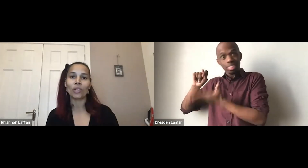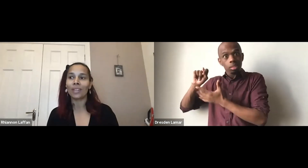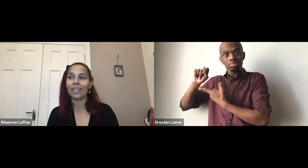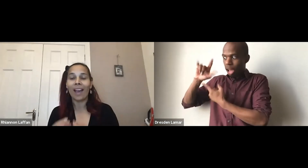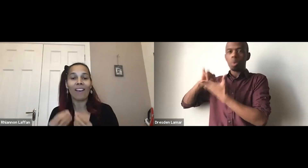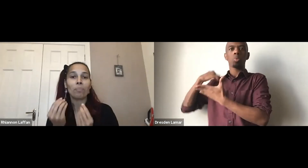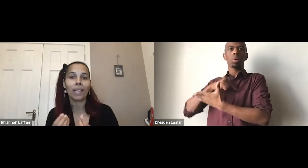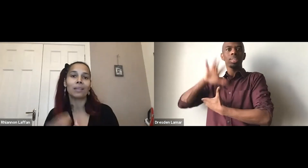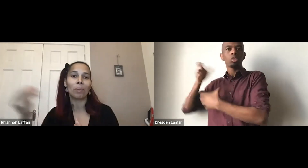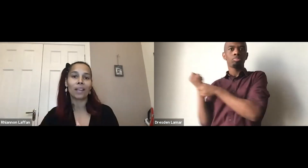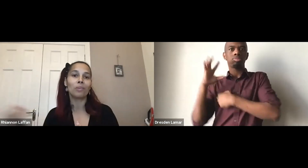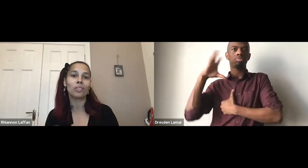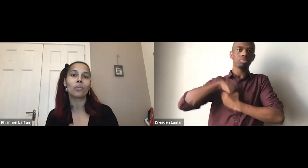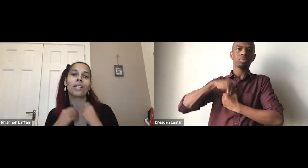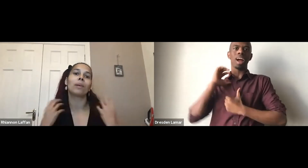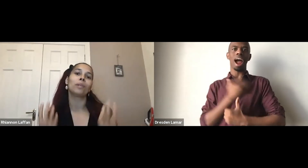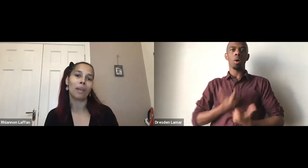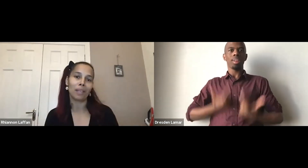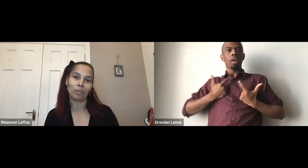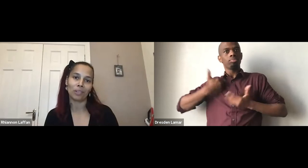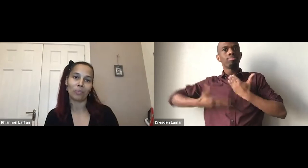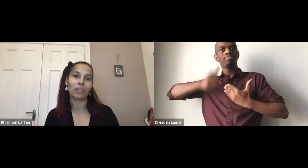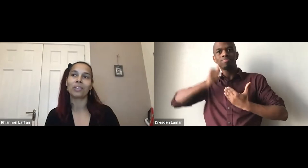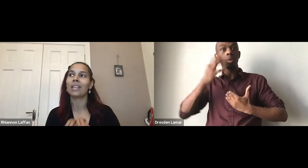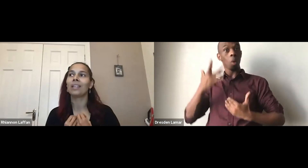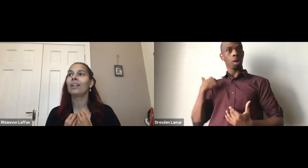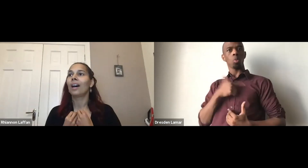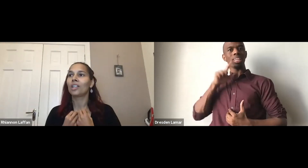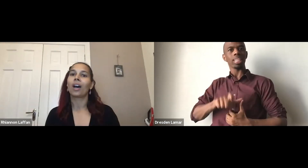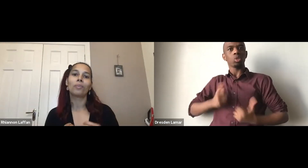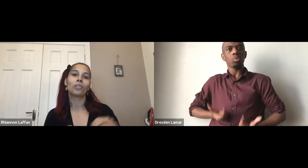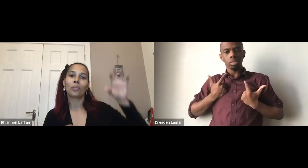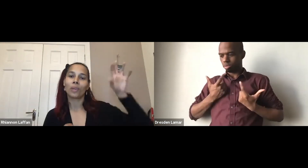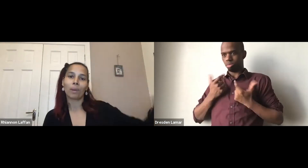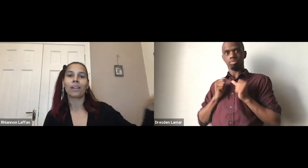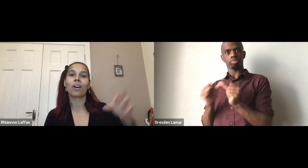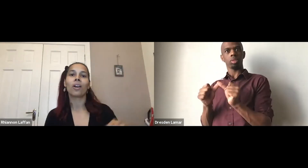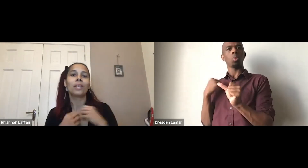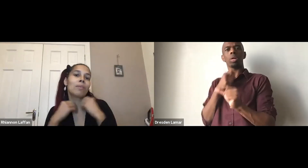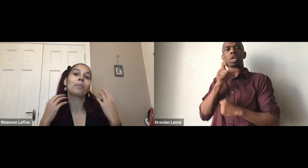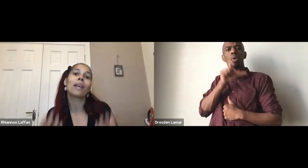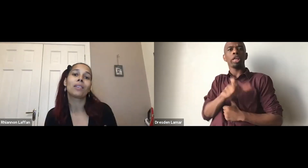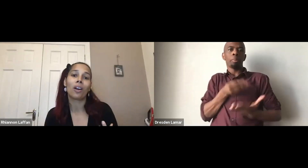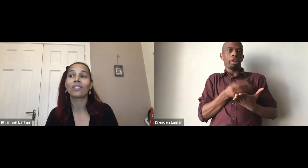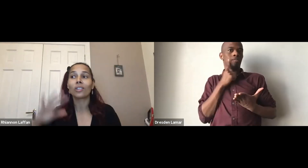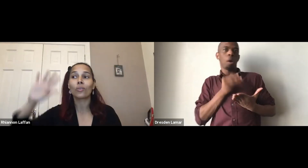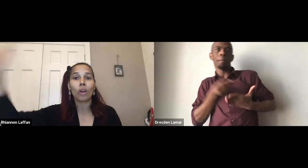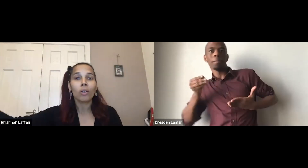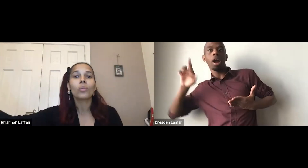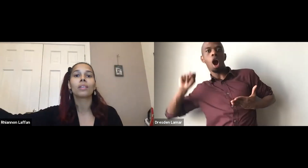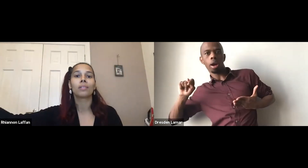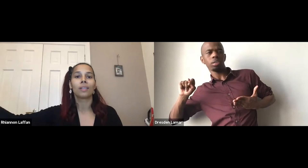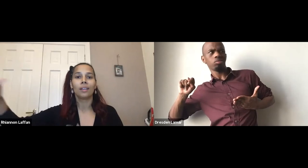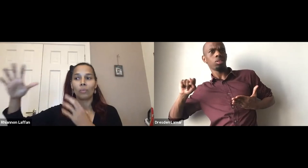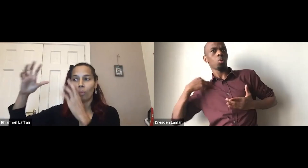to live, you know, we don't need to have money to buy the music, we need to be able to make the music, we don't need a job so that we can buy the art, need to be able to make the art. And there's nothing